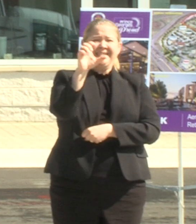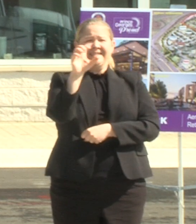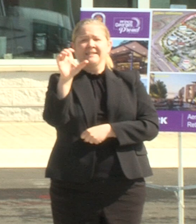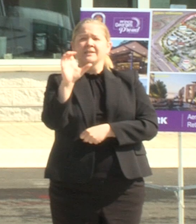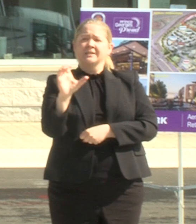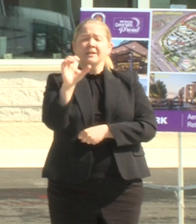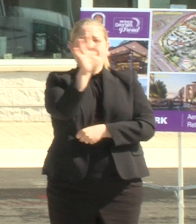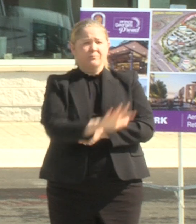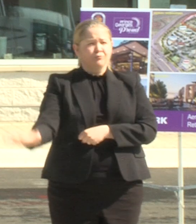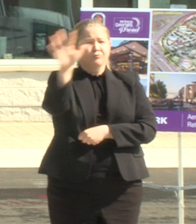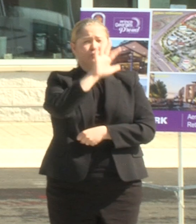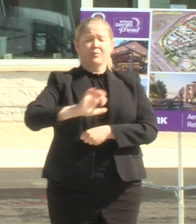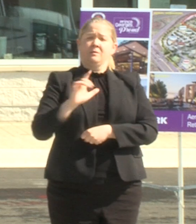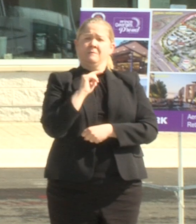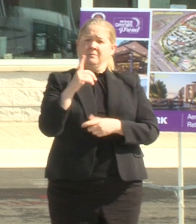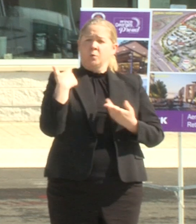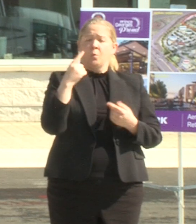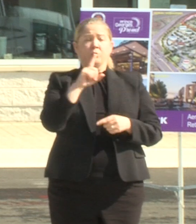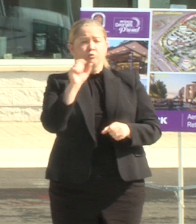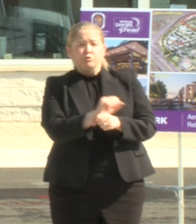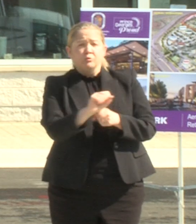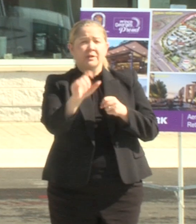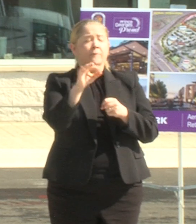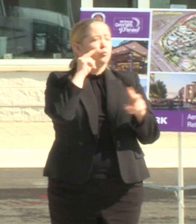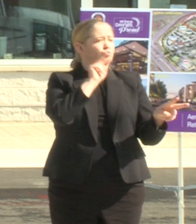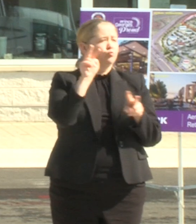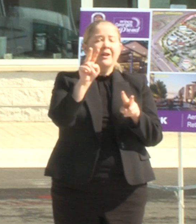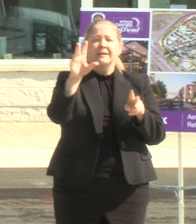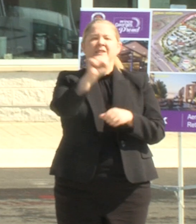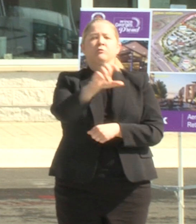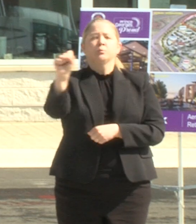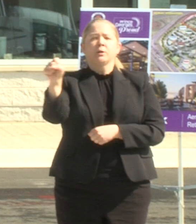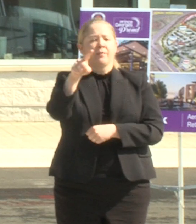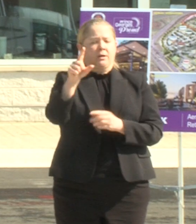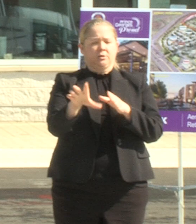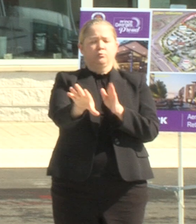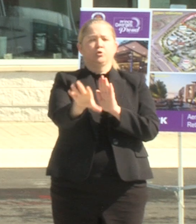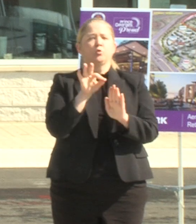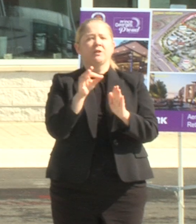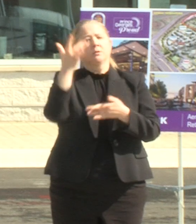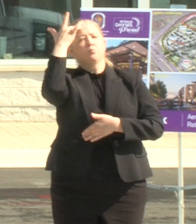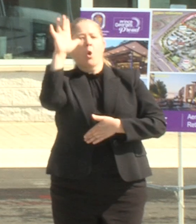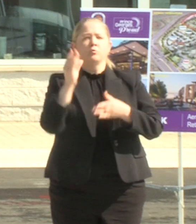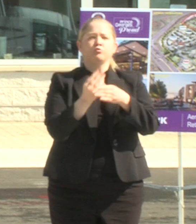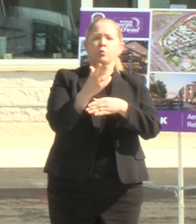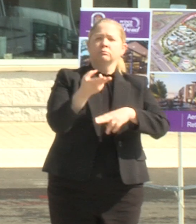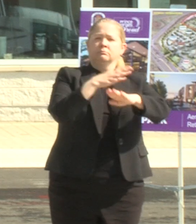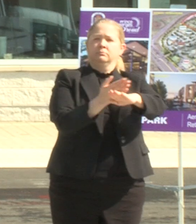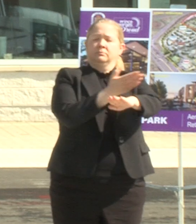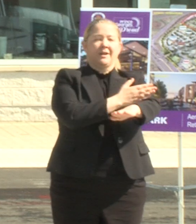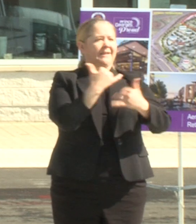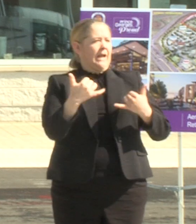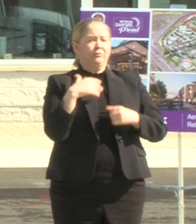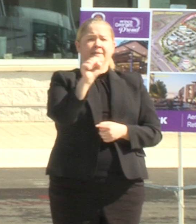where this is true if you look at Silver Spring they chose smart growth now Silver Spring is a